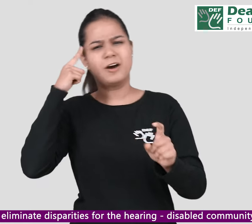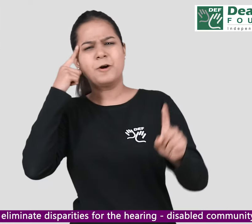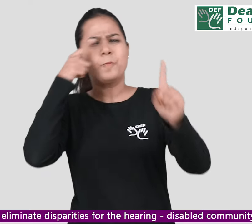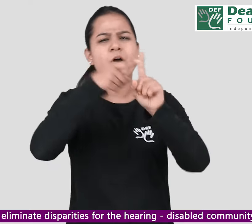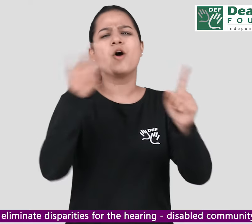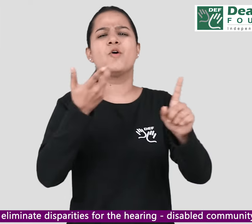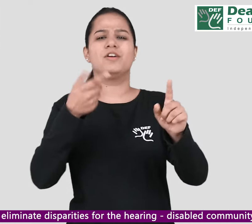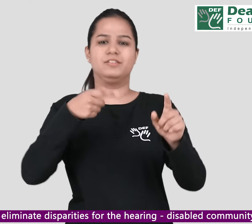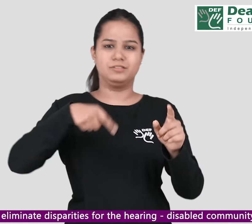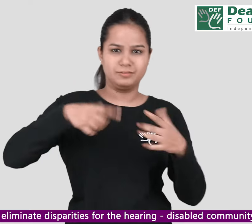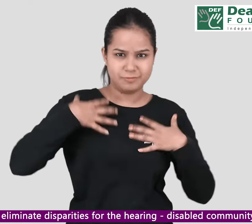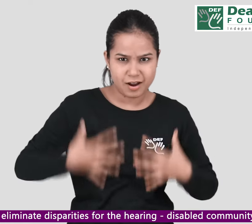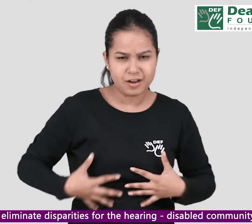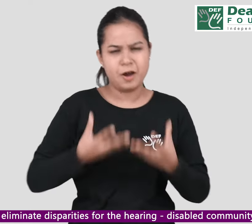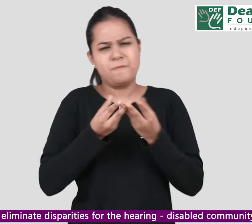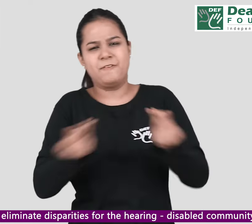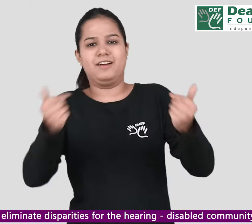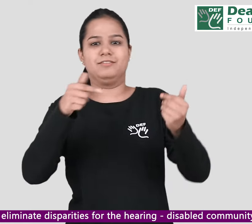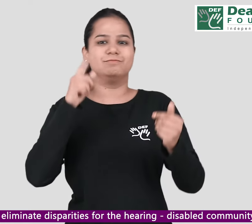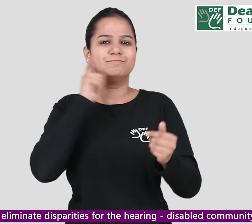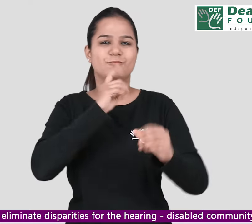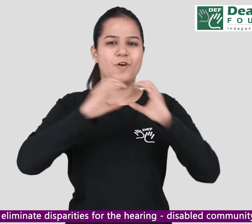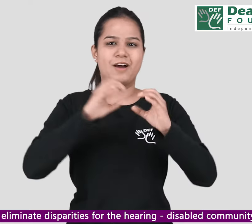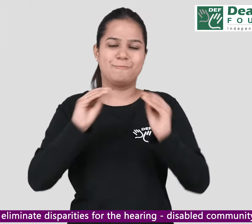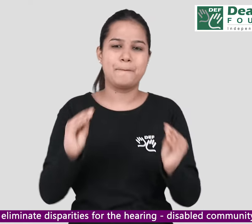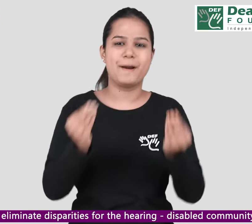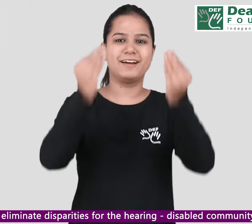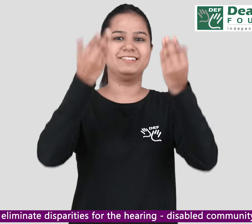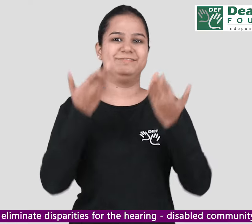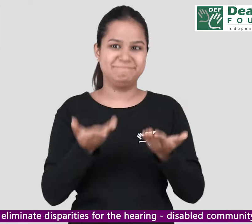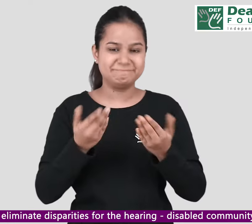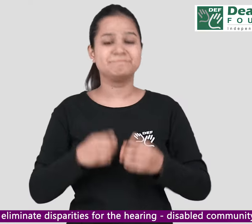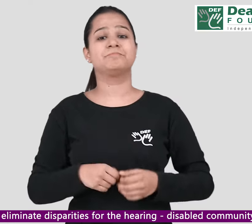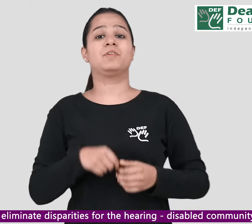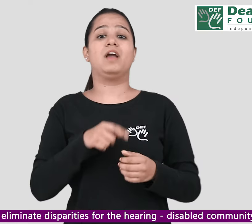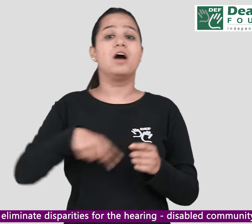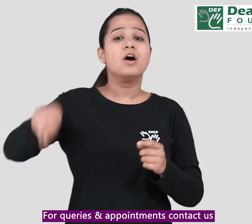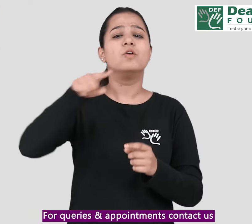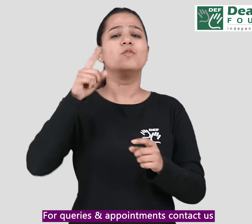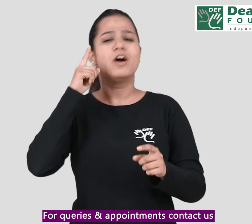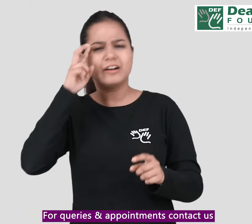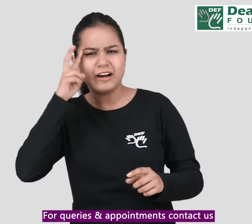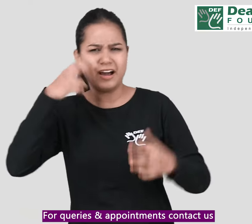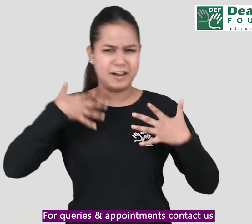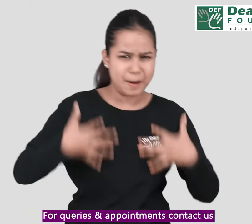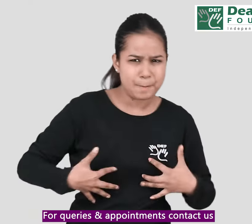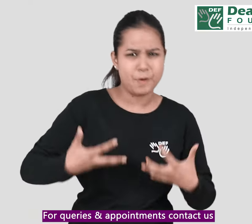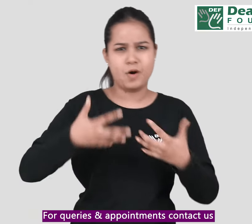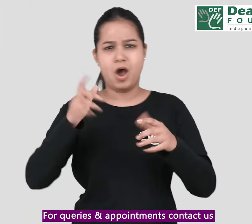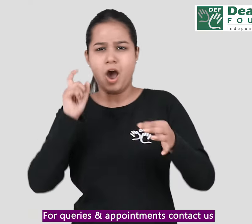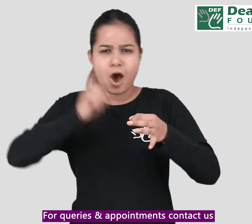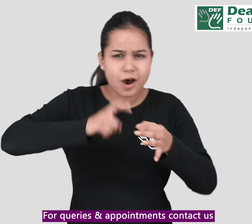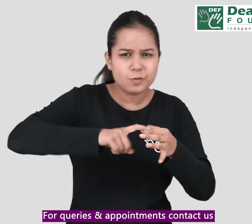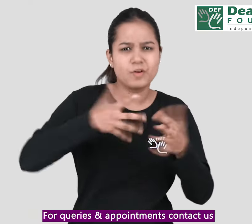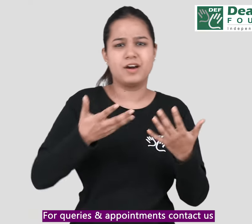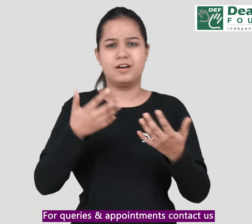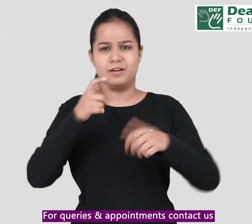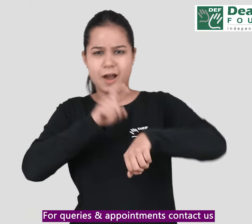The goal is to eliminate disparities for the hearing disabled community in our society. For queries and